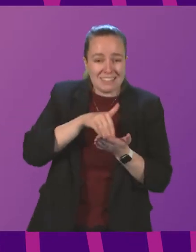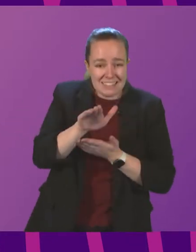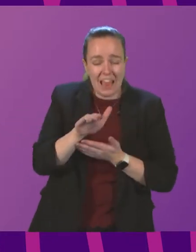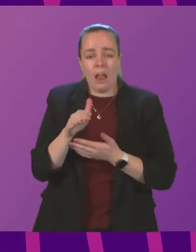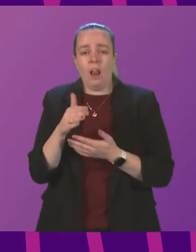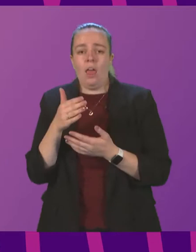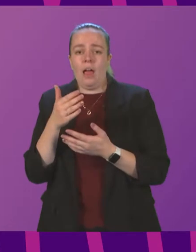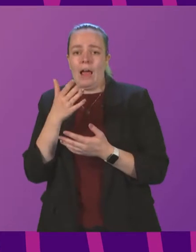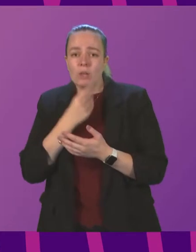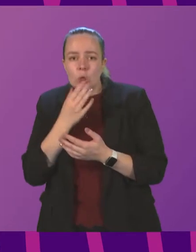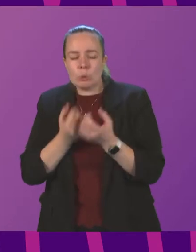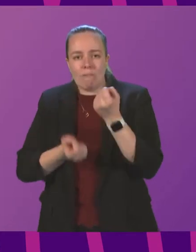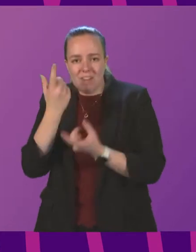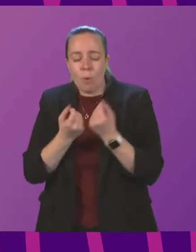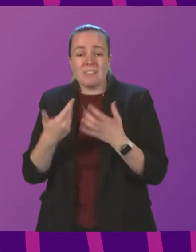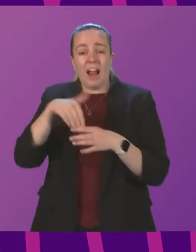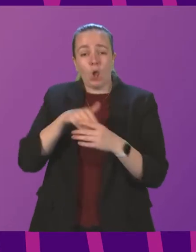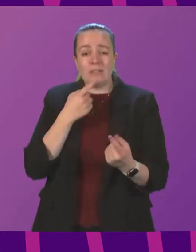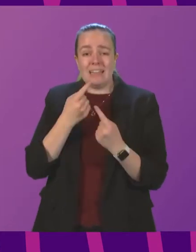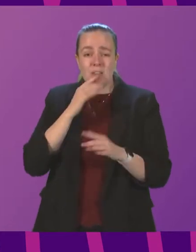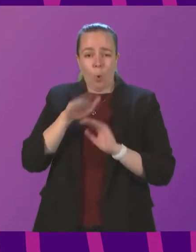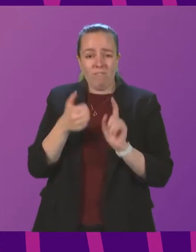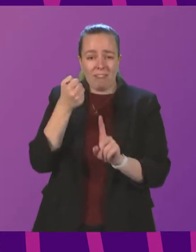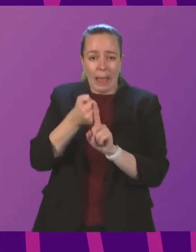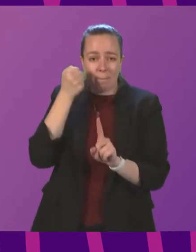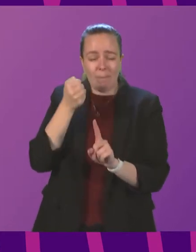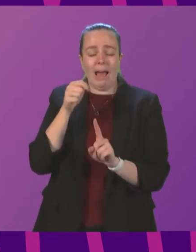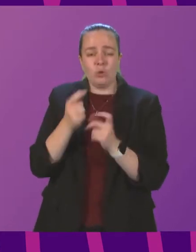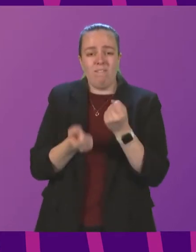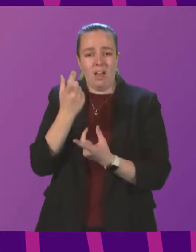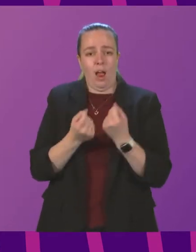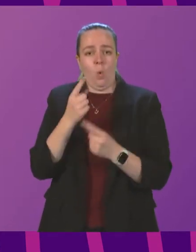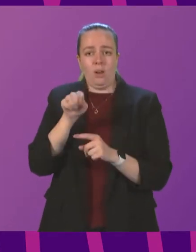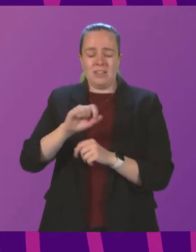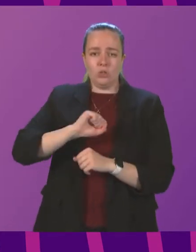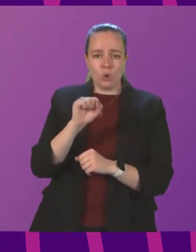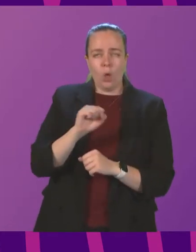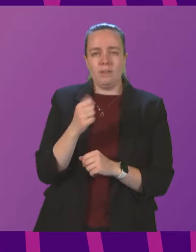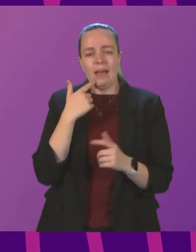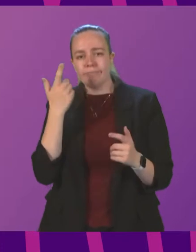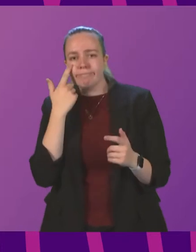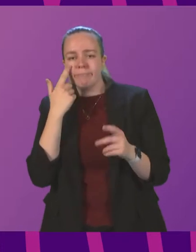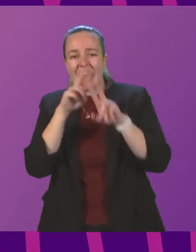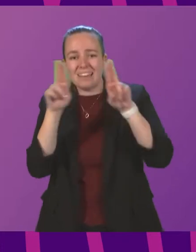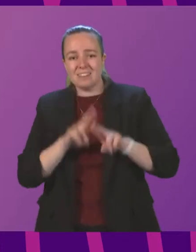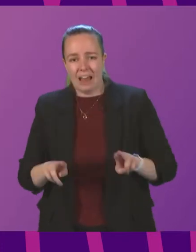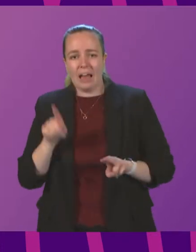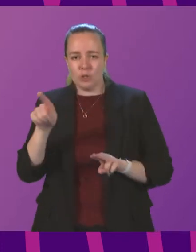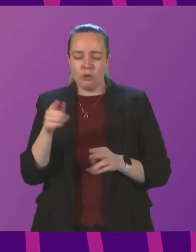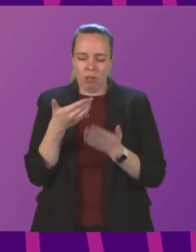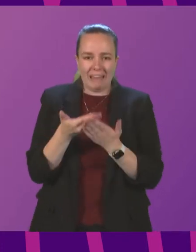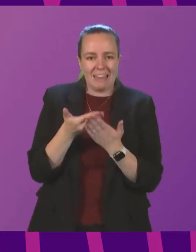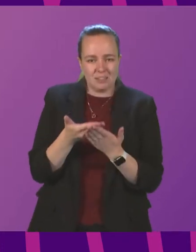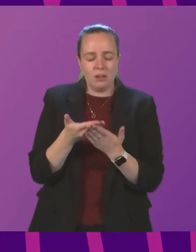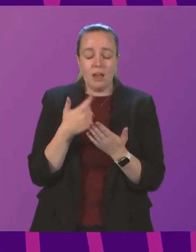fireworks, including data on the impact of fireworks use in Scotland and look at international case studies. I welcomed the group's